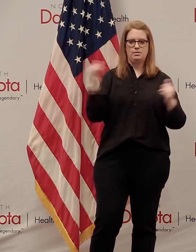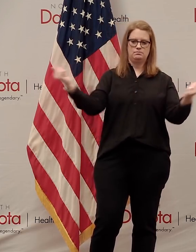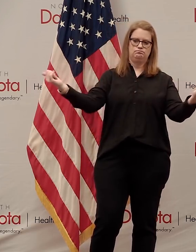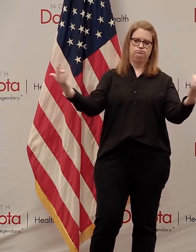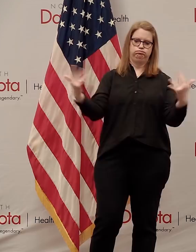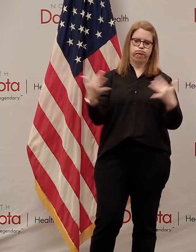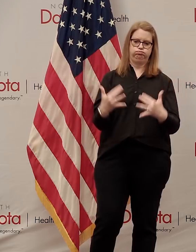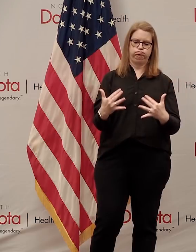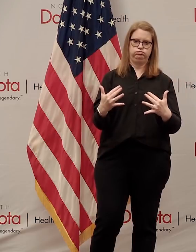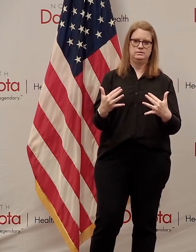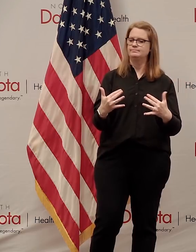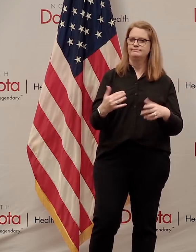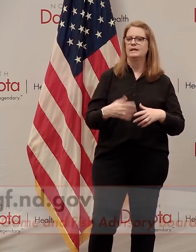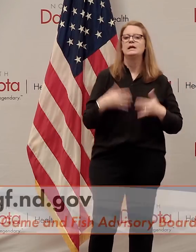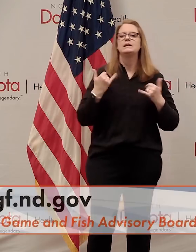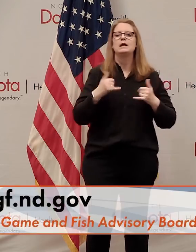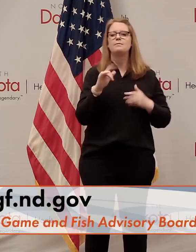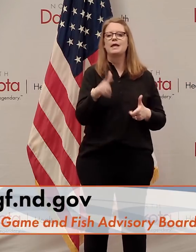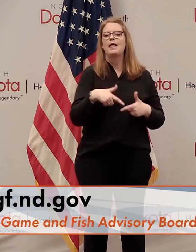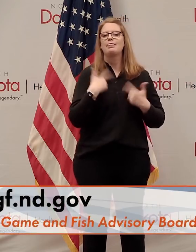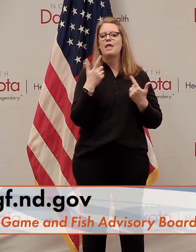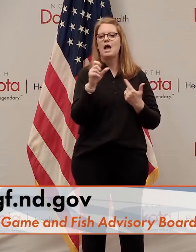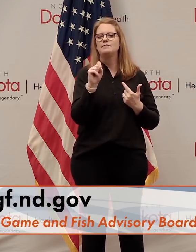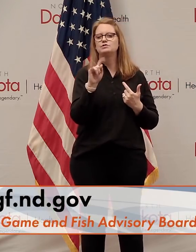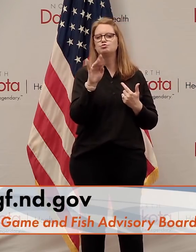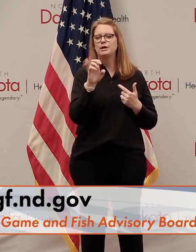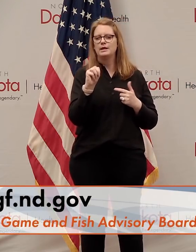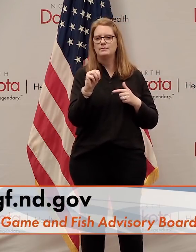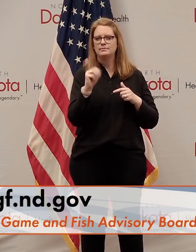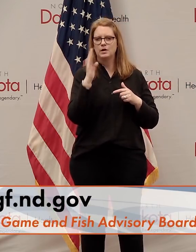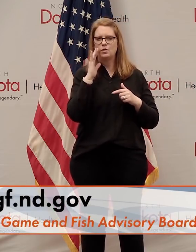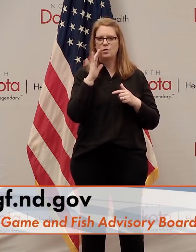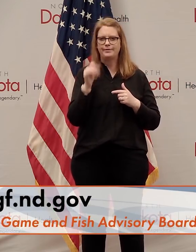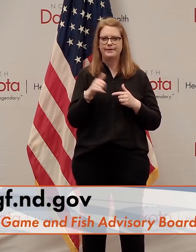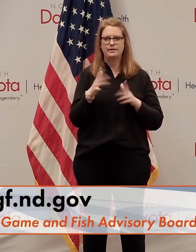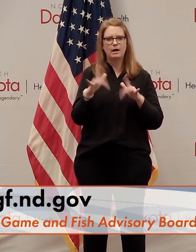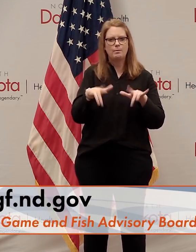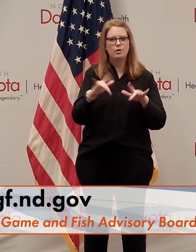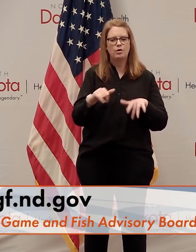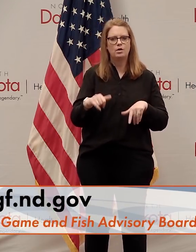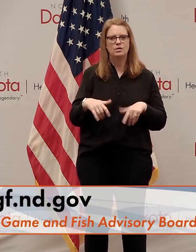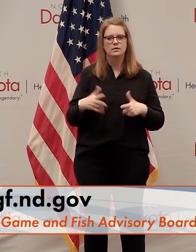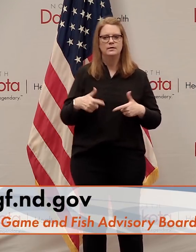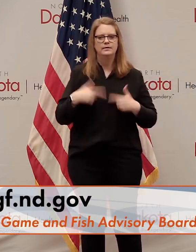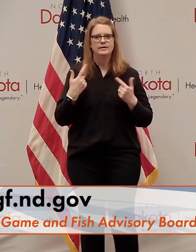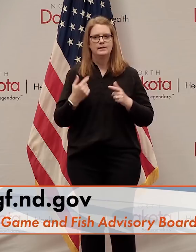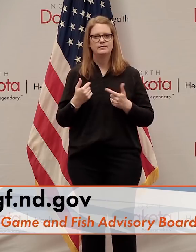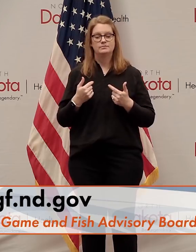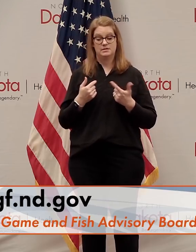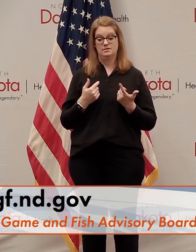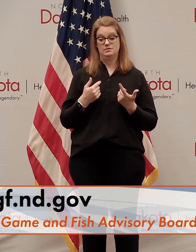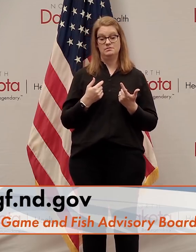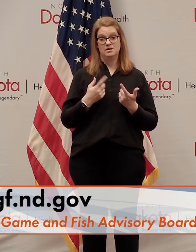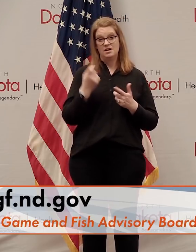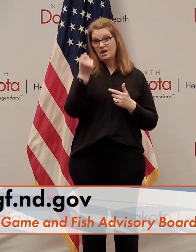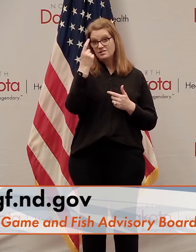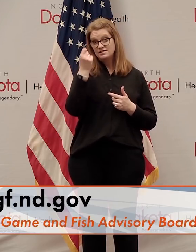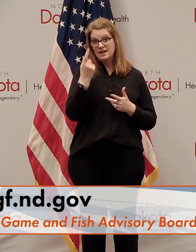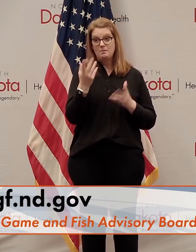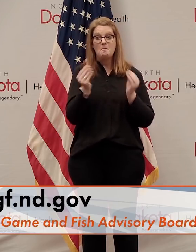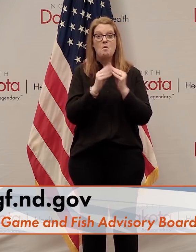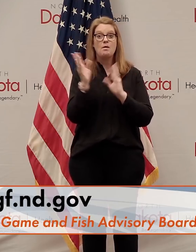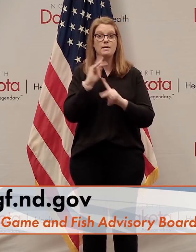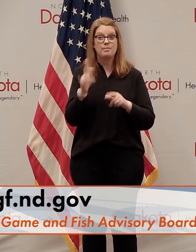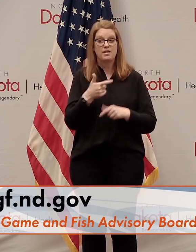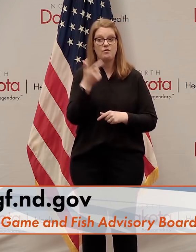public meetings via live stream. We know that when other cities and groups have gone to live stream, sometimes they've actually seen more people attend.